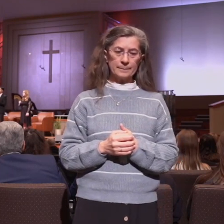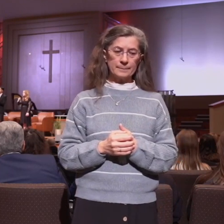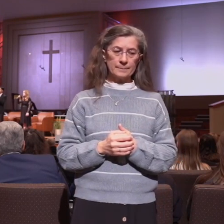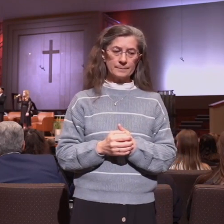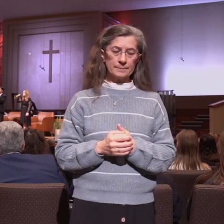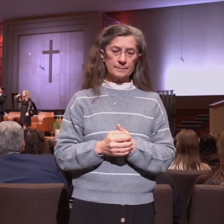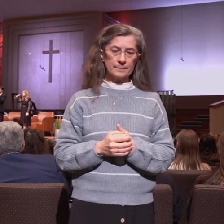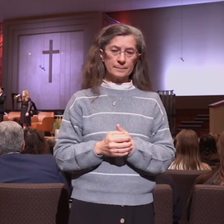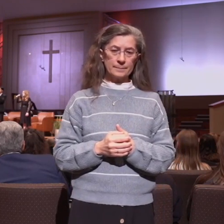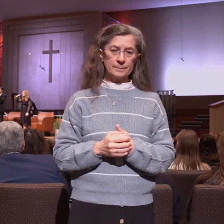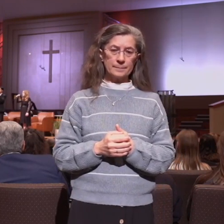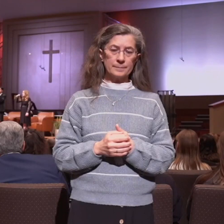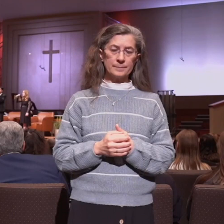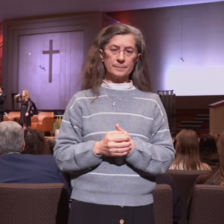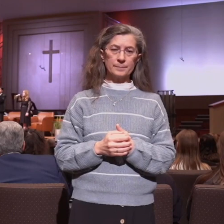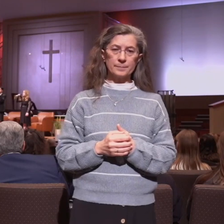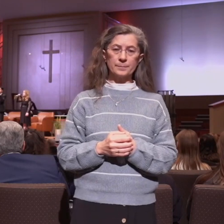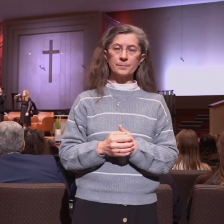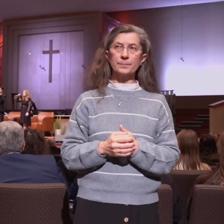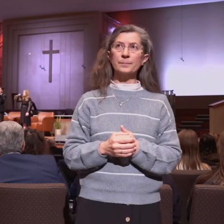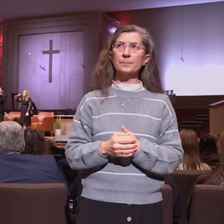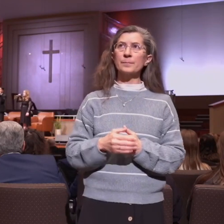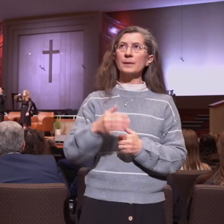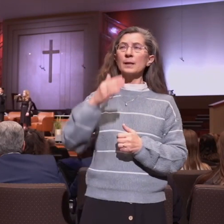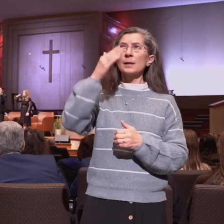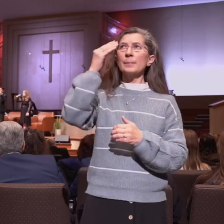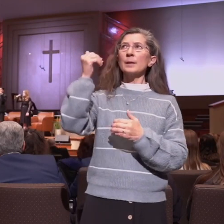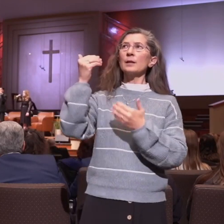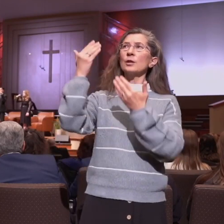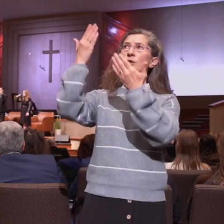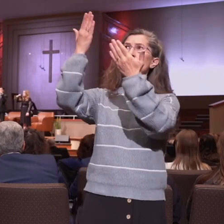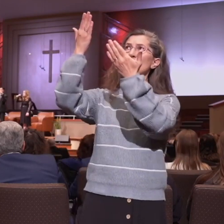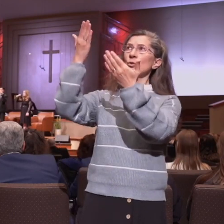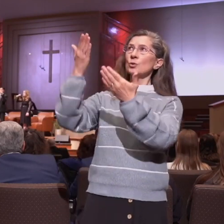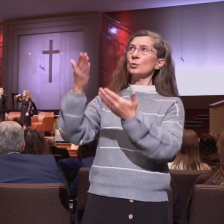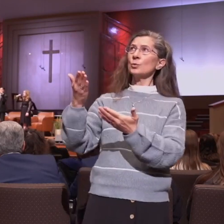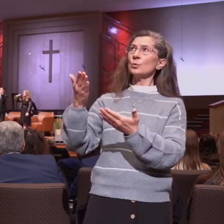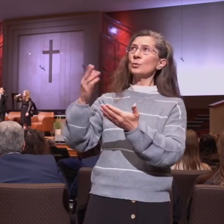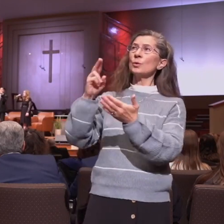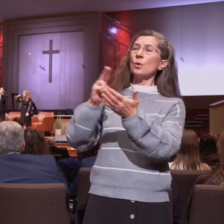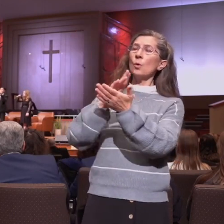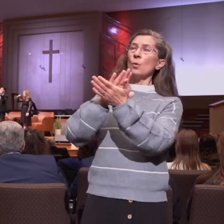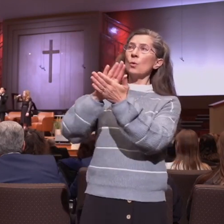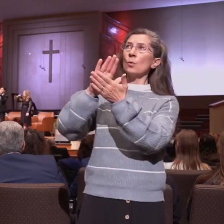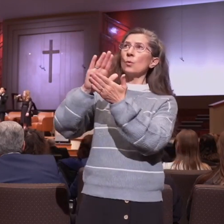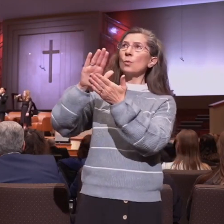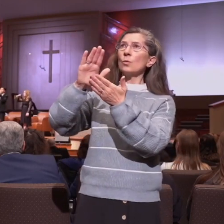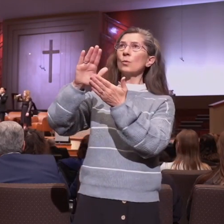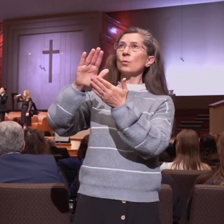Because you are holy, holy,